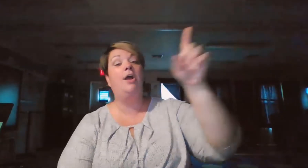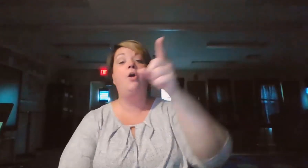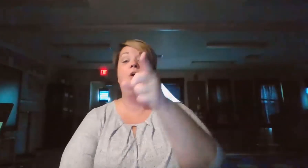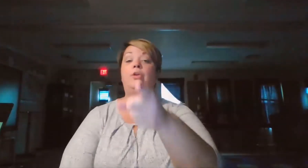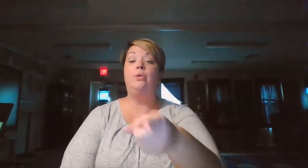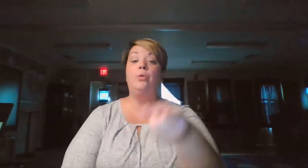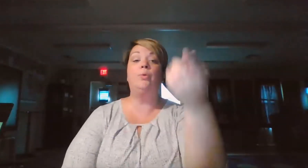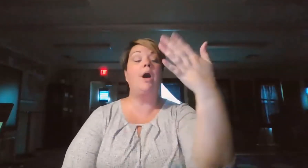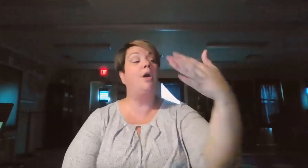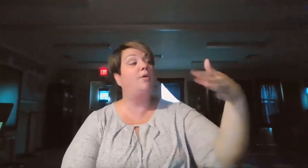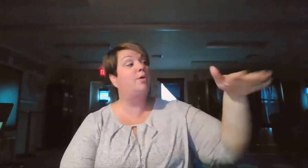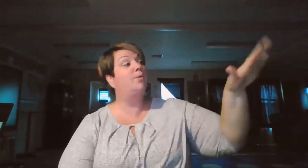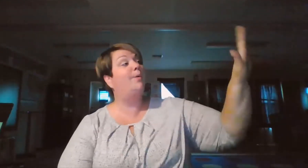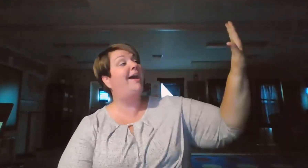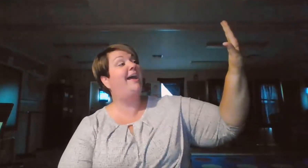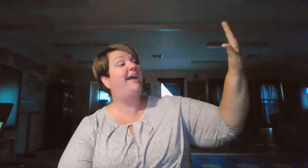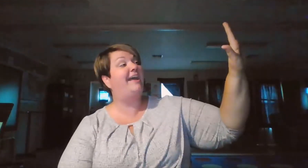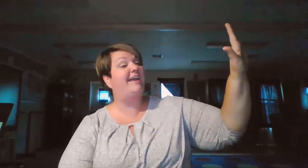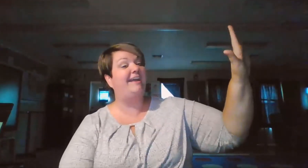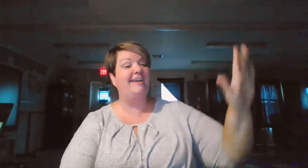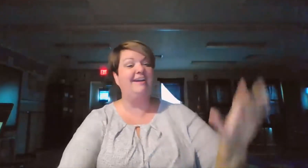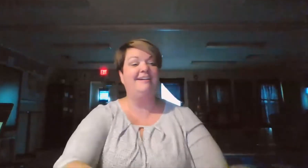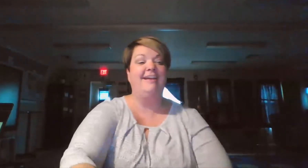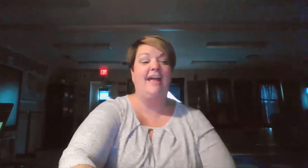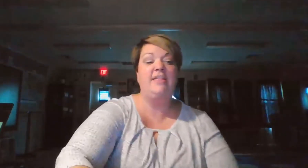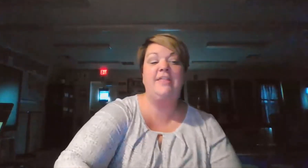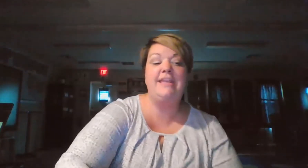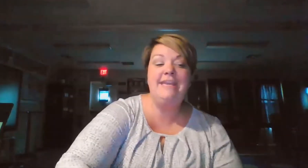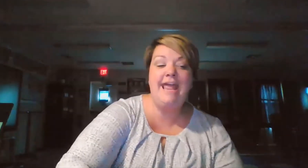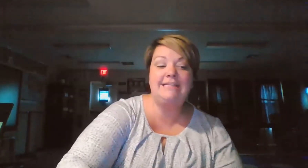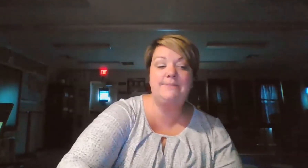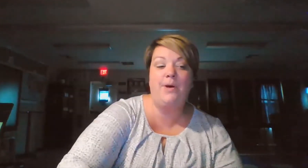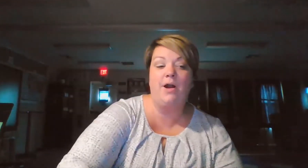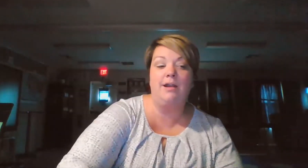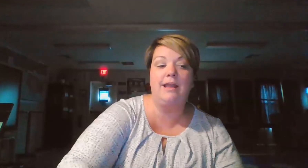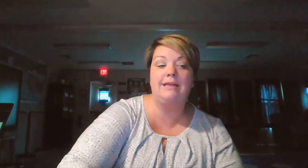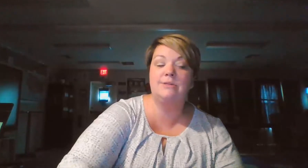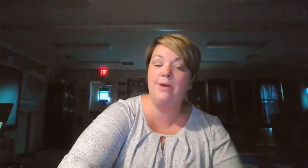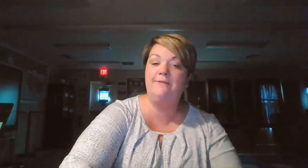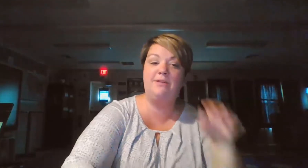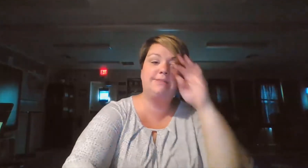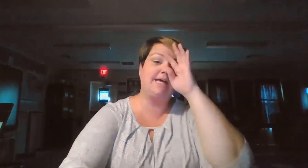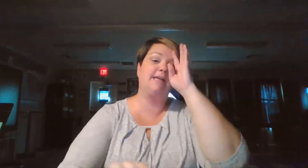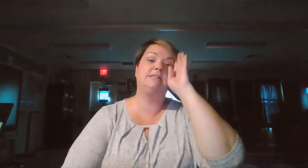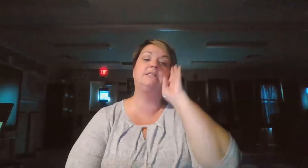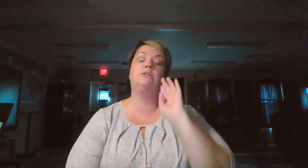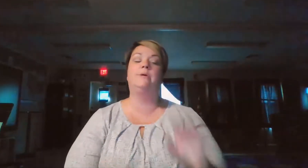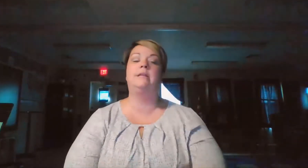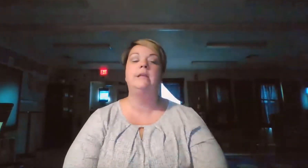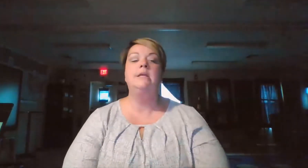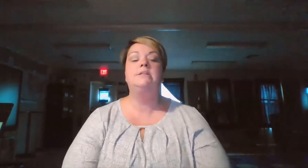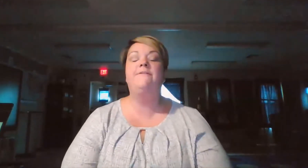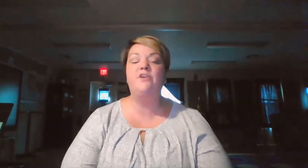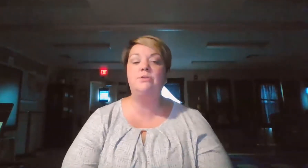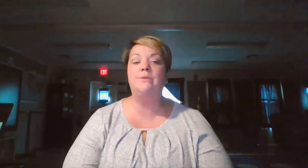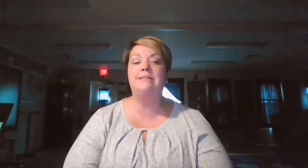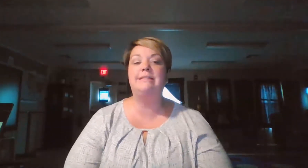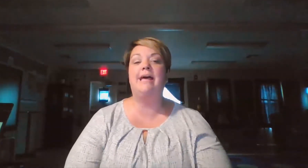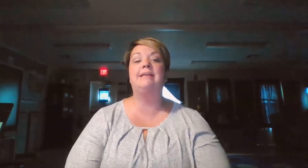You are away. And then the next part has quite a few signs to it. The first one says,